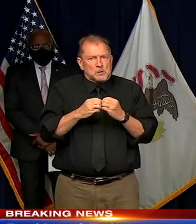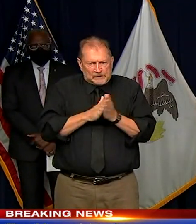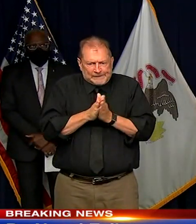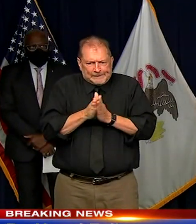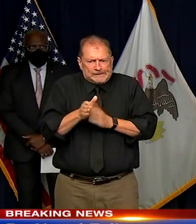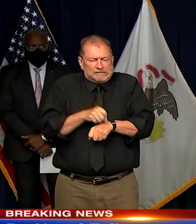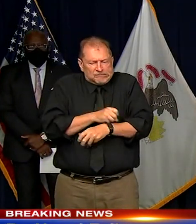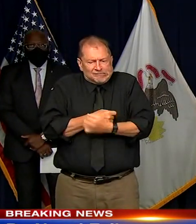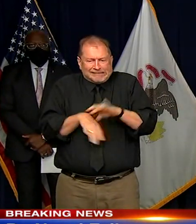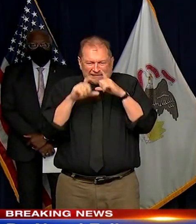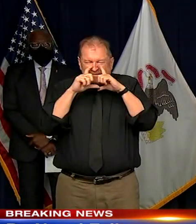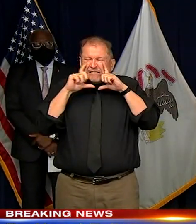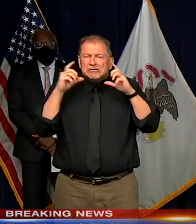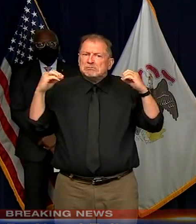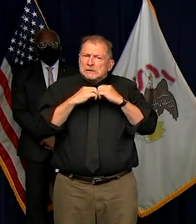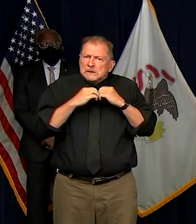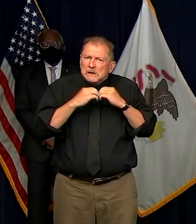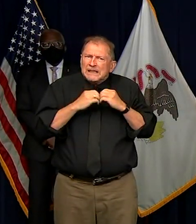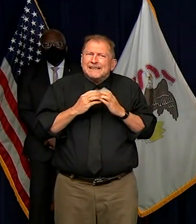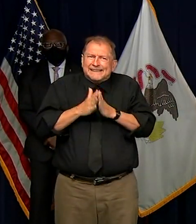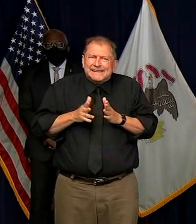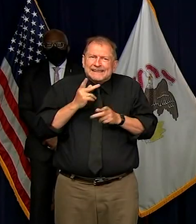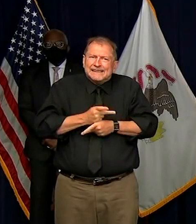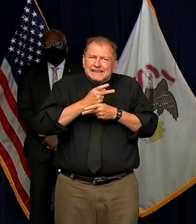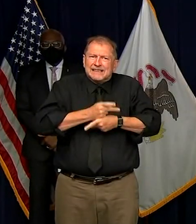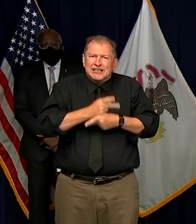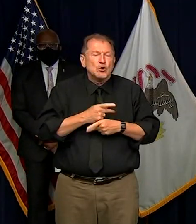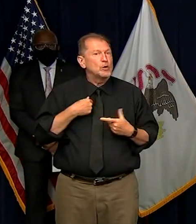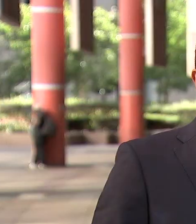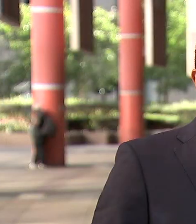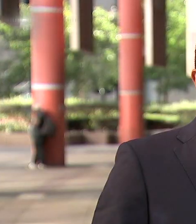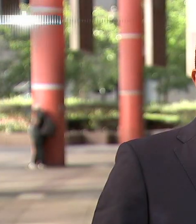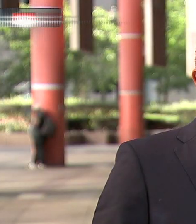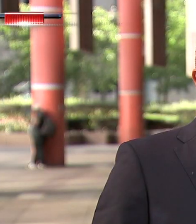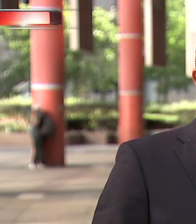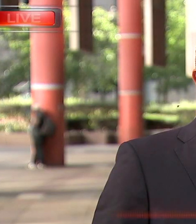prevent from getting into a very bad spot.